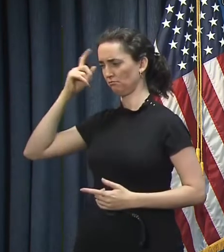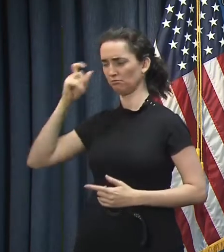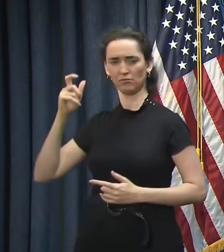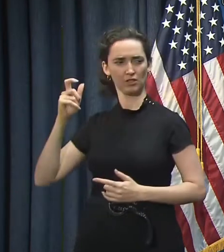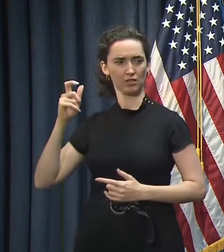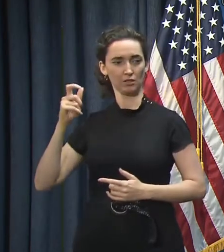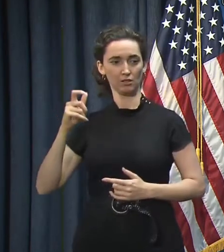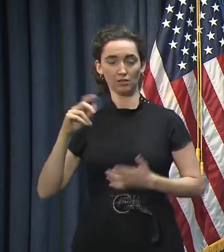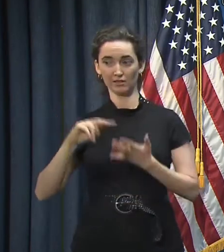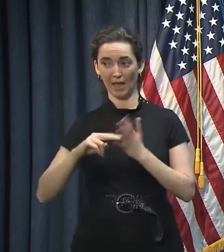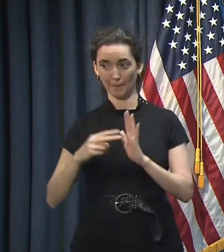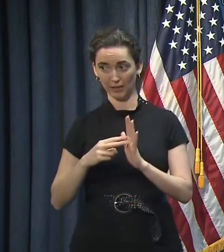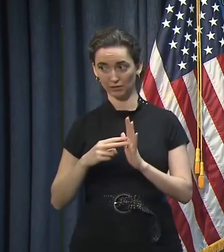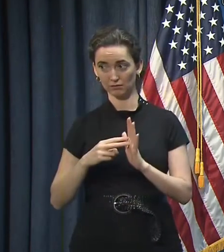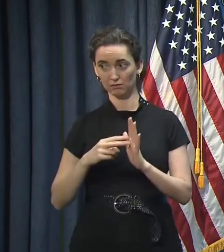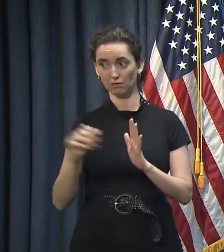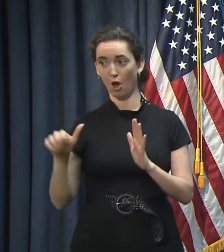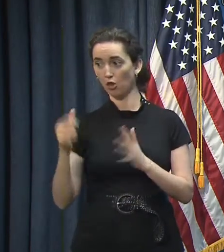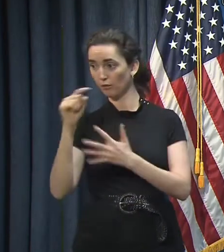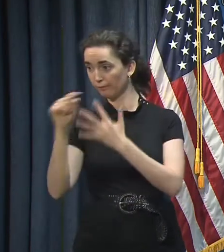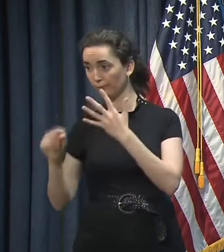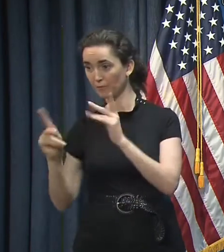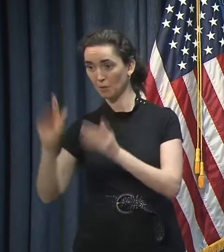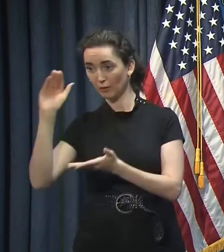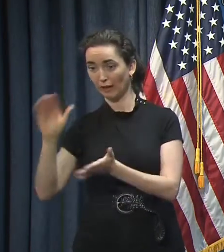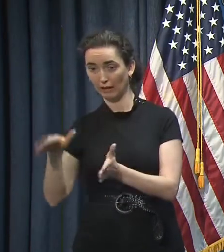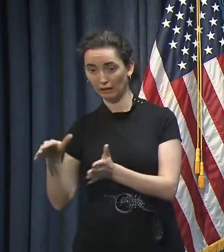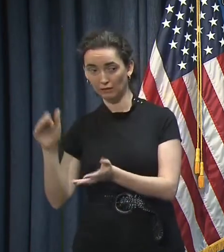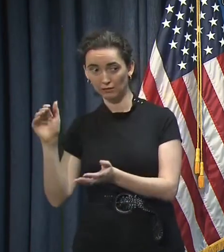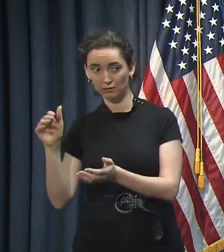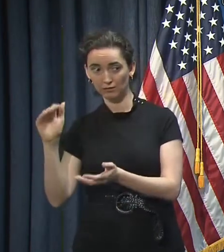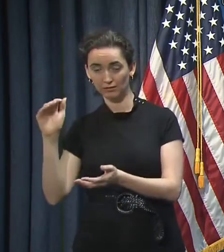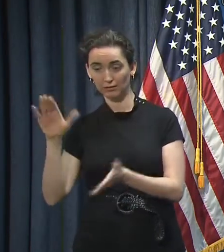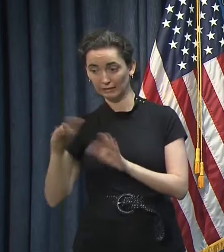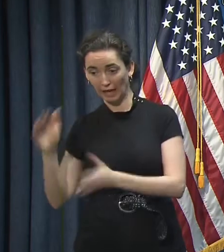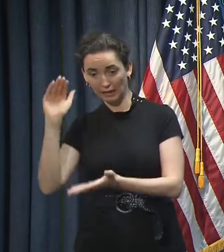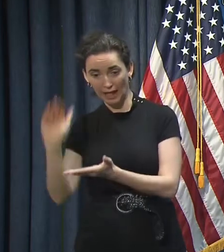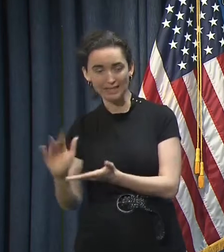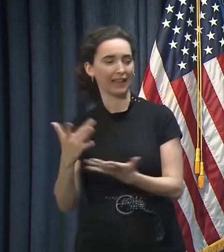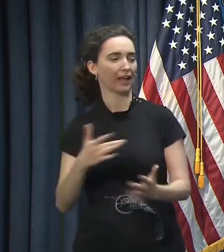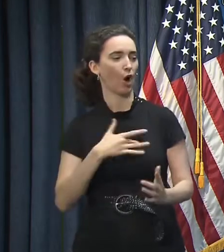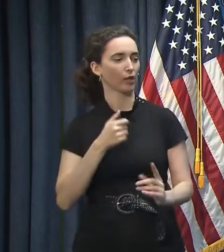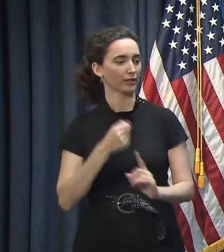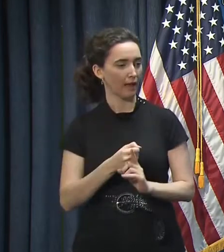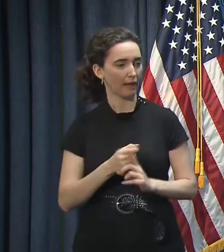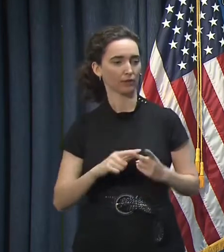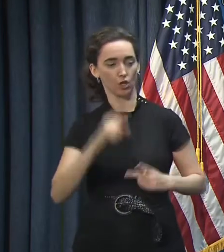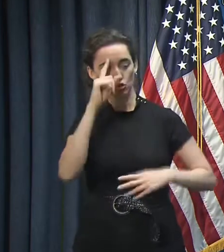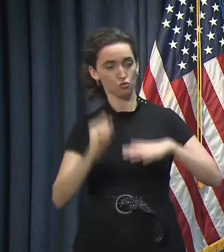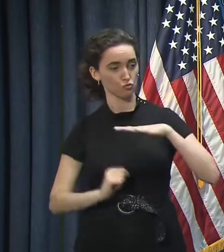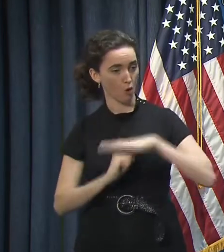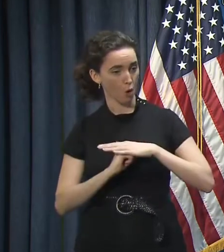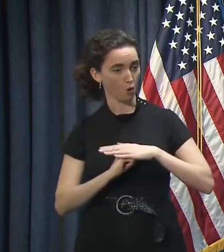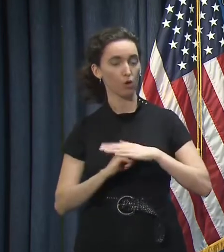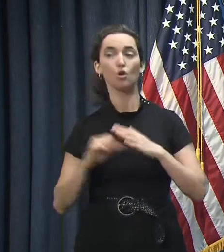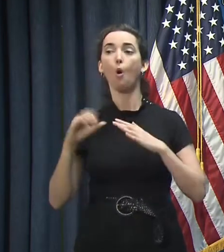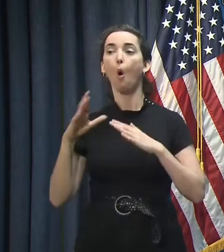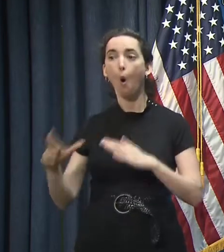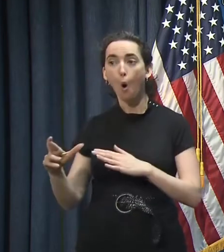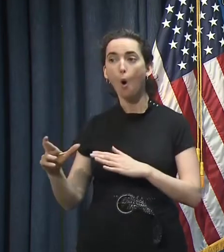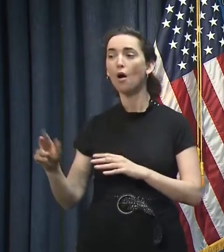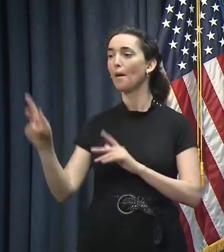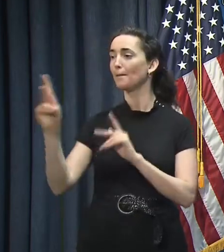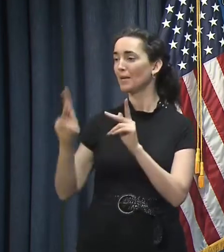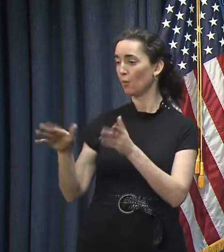lower levels of deaths – for instance, as we talked about yesterday, heart attacks, strokes – or if it's that there are individuals who are dying,